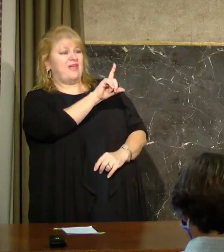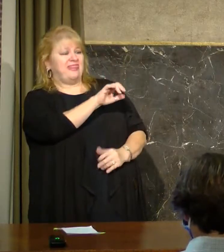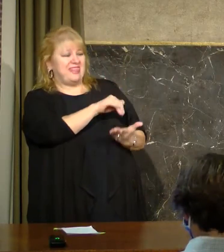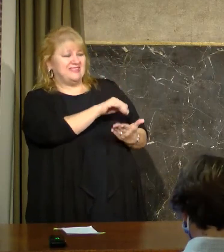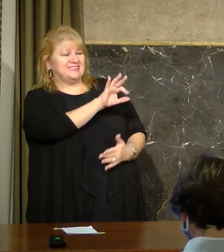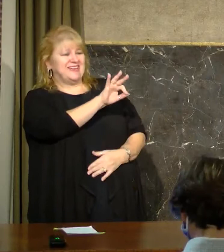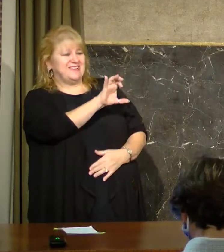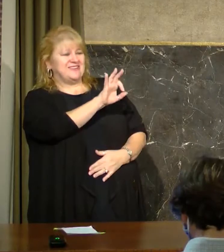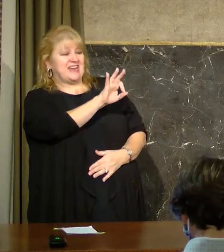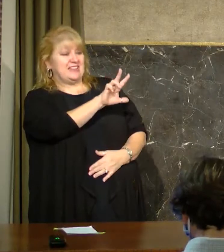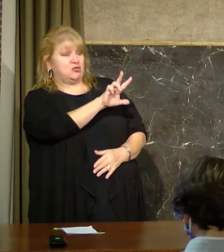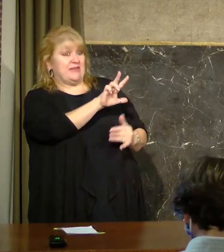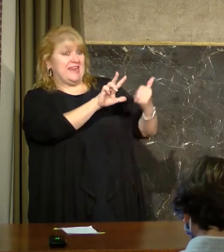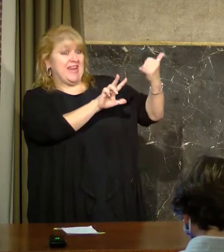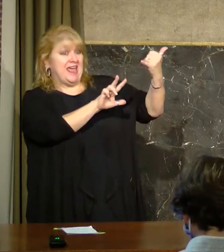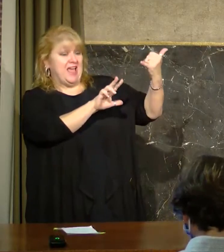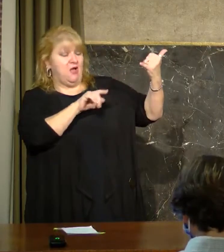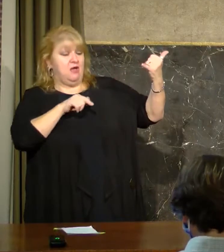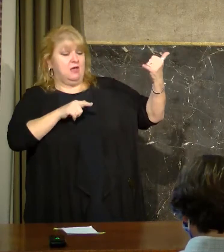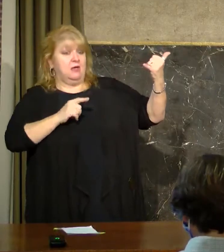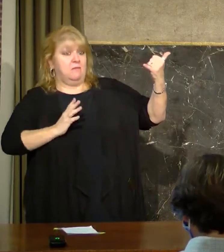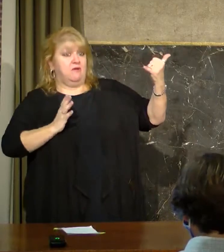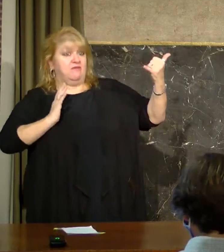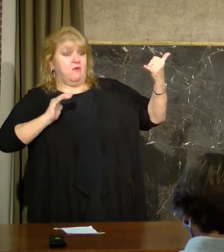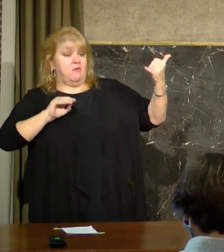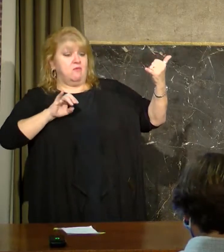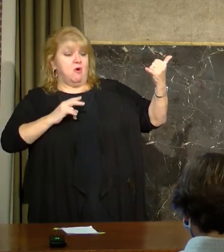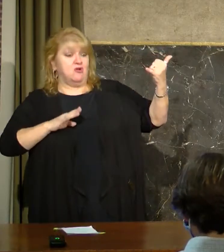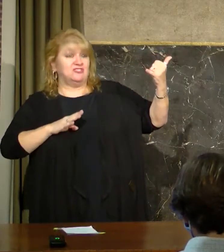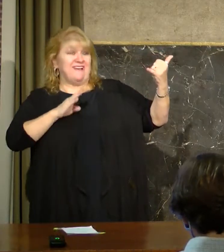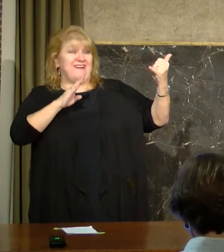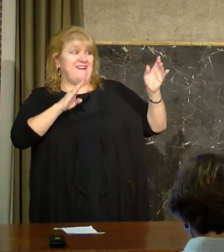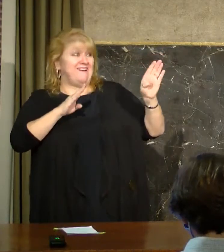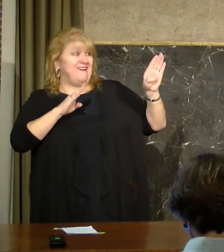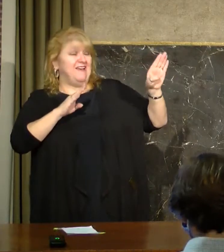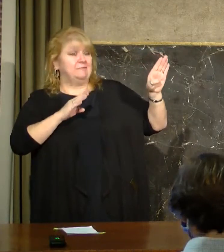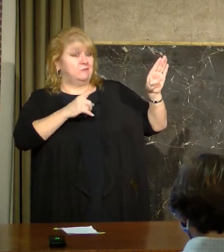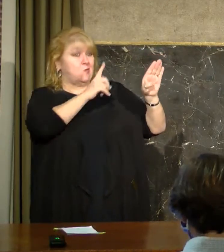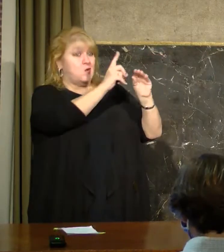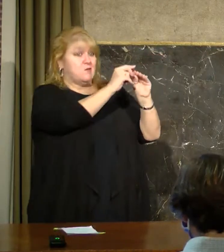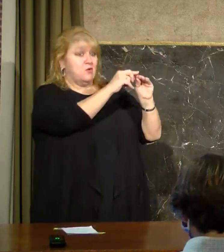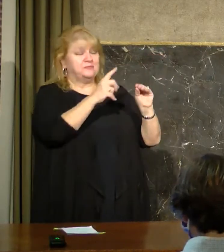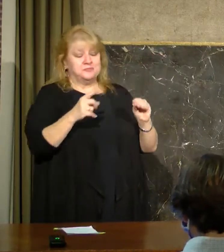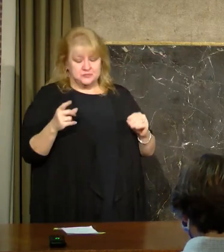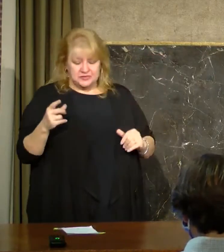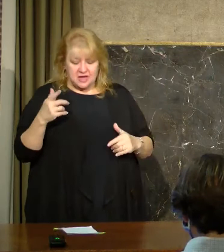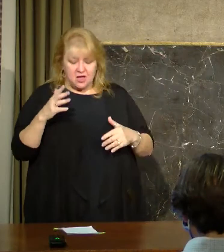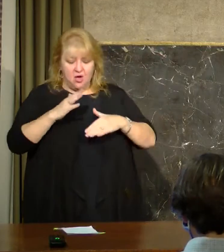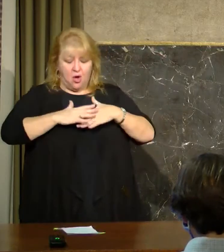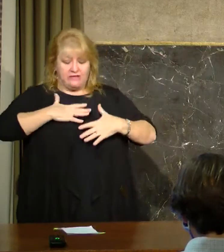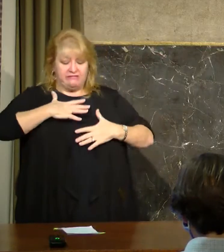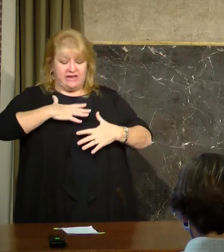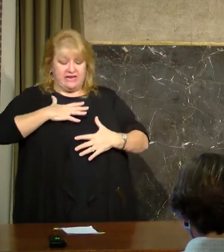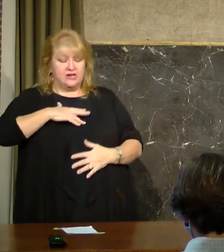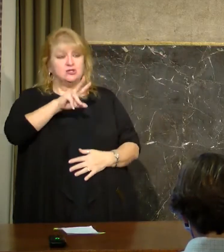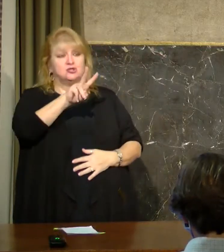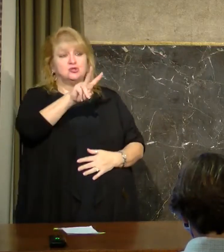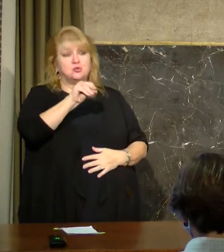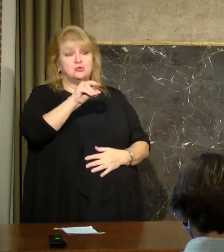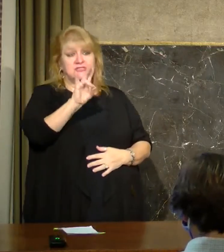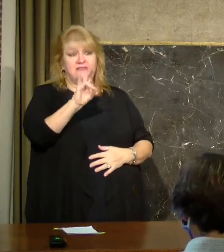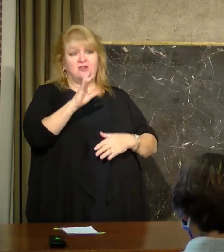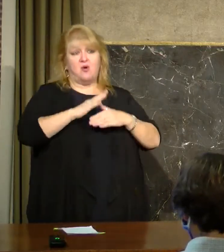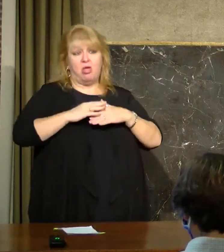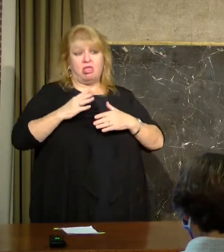207 of those patients are on mechanical ventilators. And so I guess I can sum this up to tell you that we